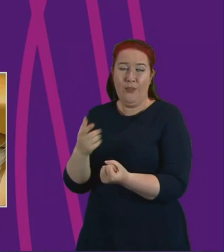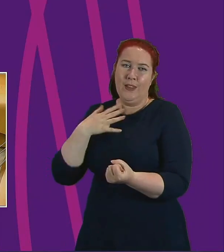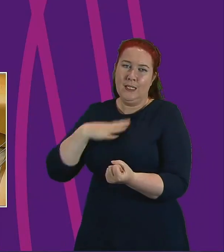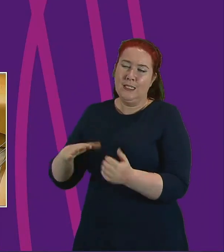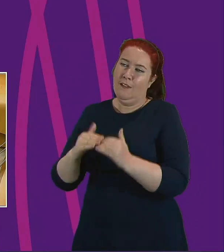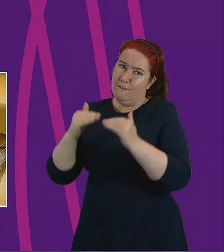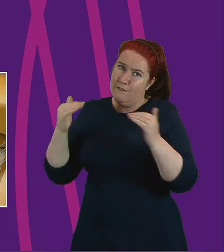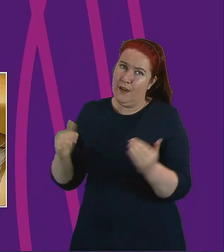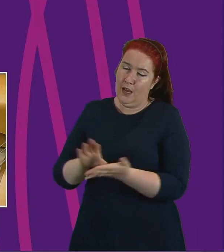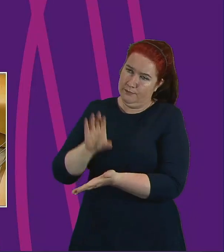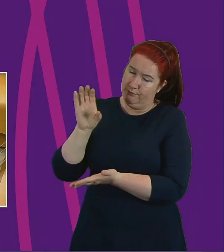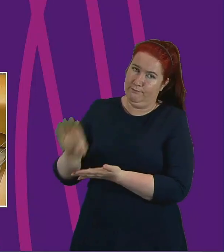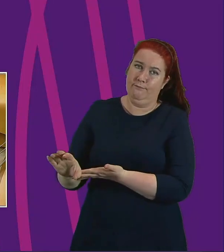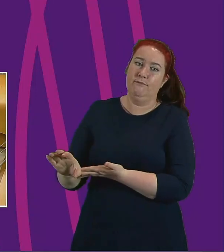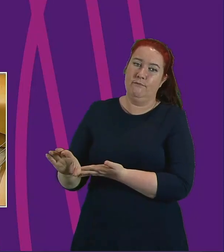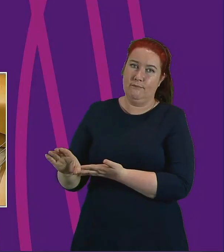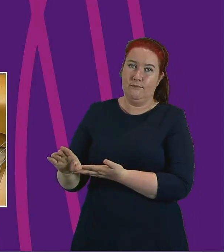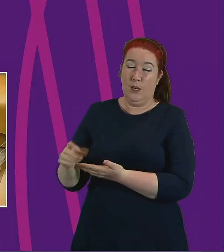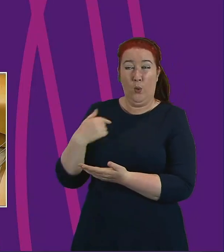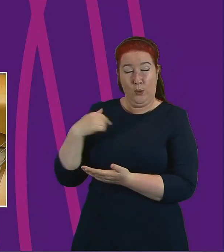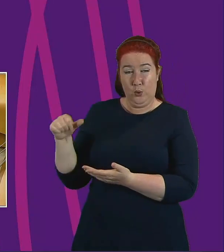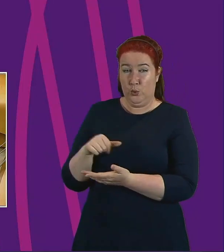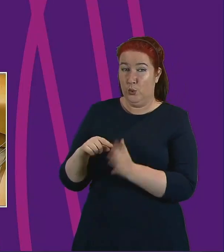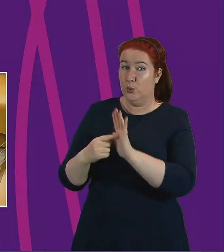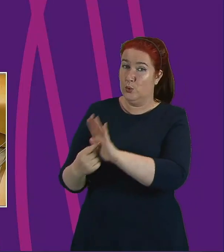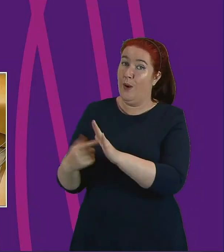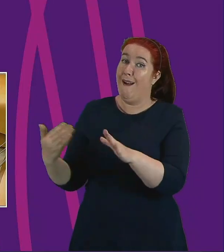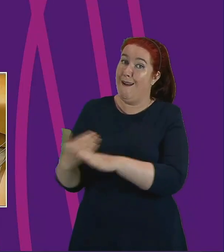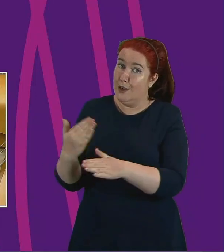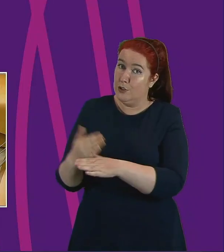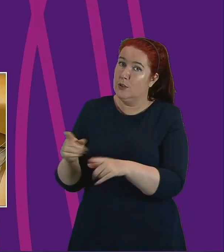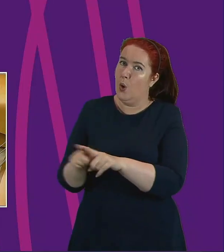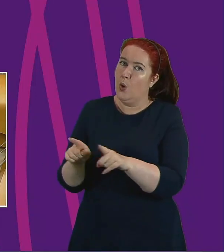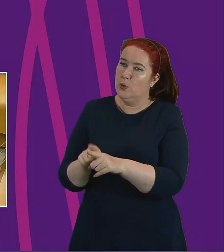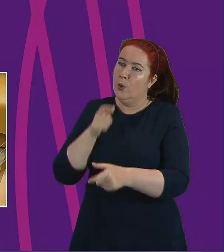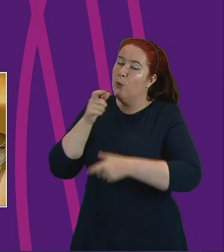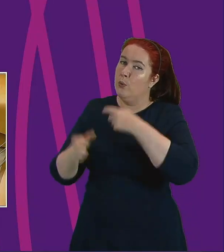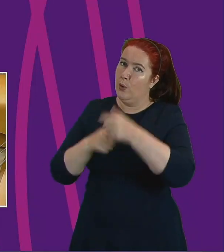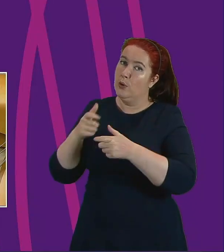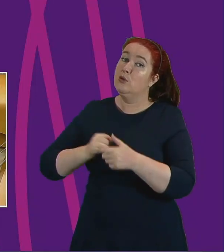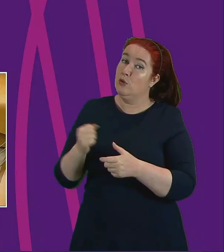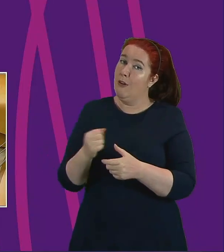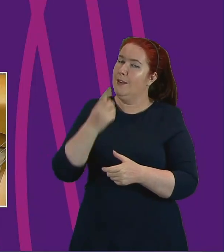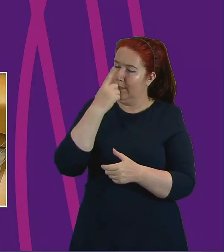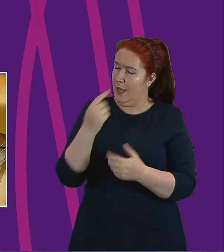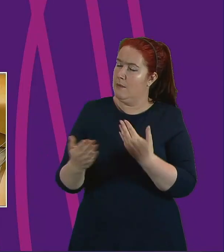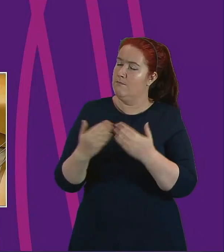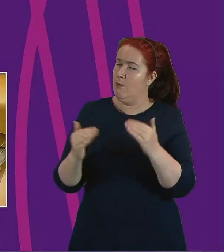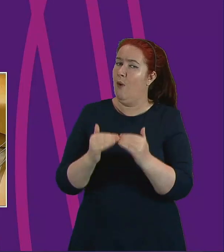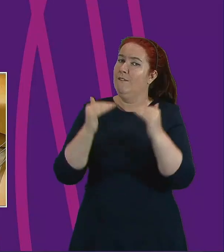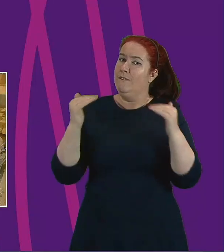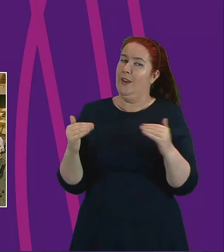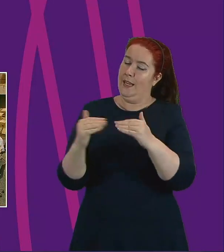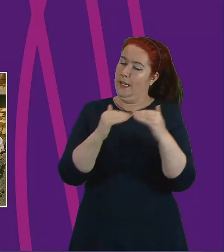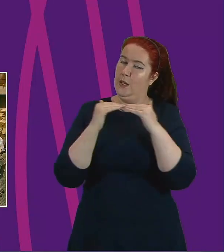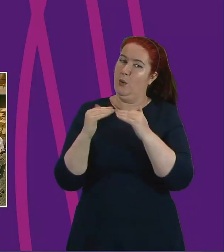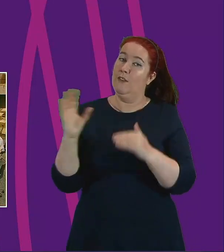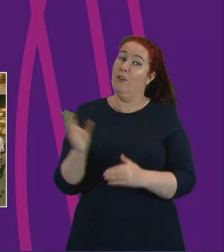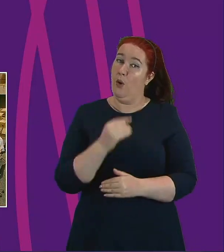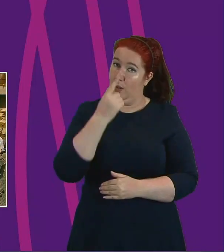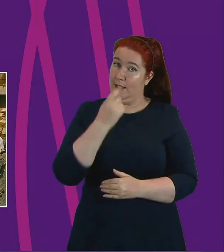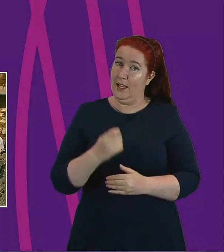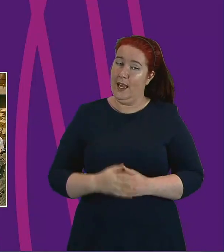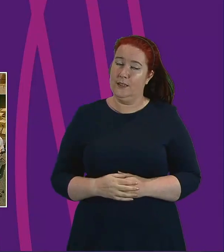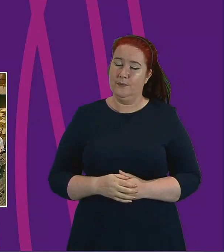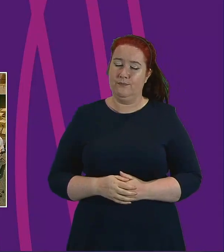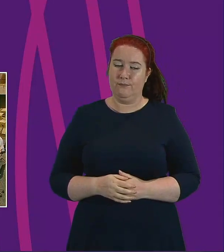resource. Let's show them with our actions as well as our words that we mean it. Scotland can be a fairer and more equal place for all. Thank you. Thank you